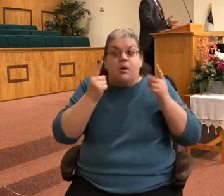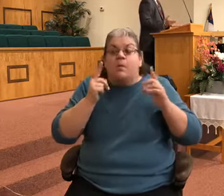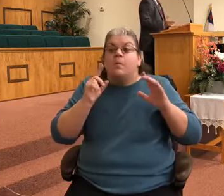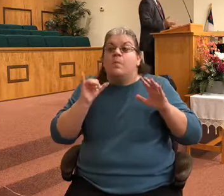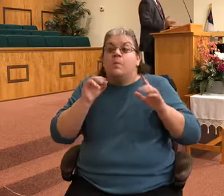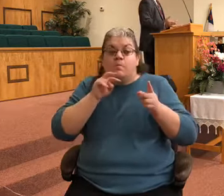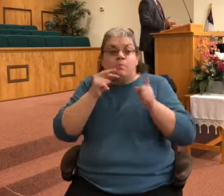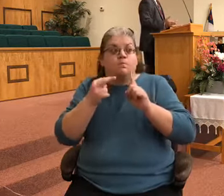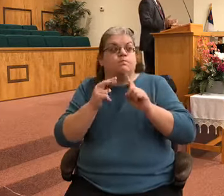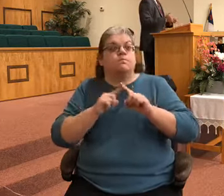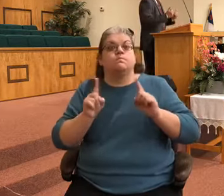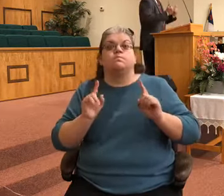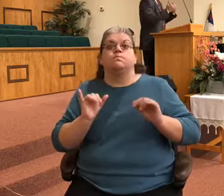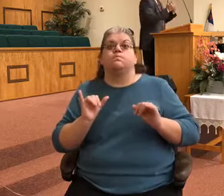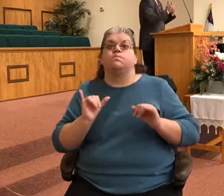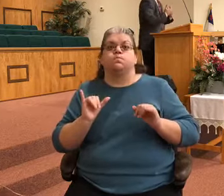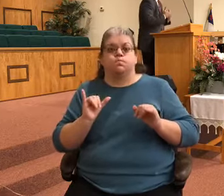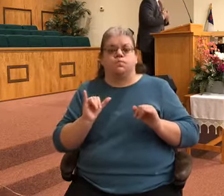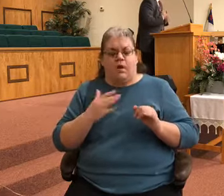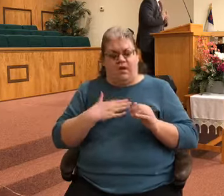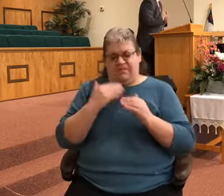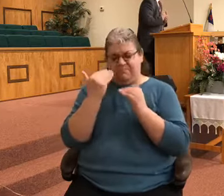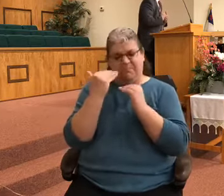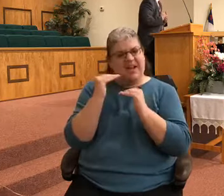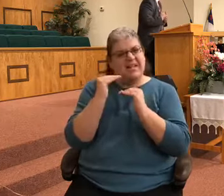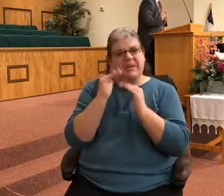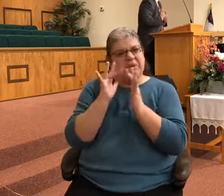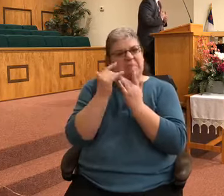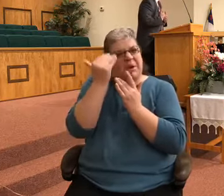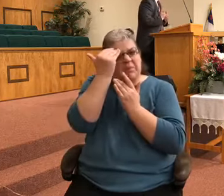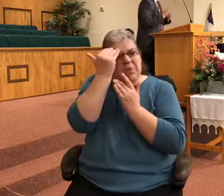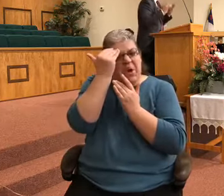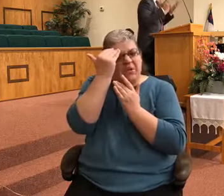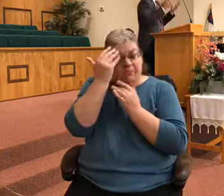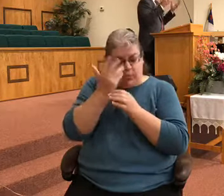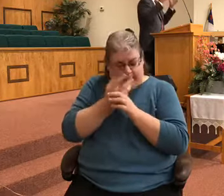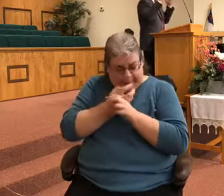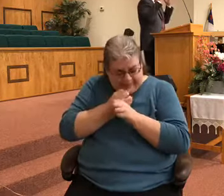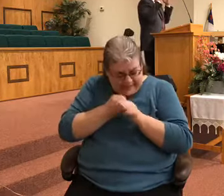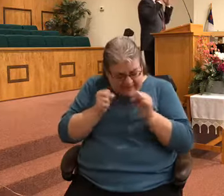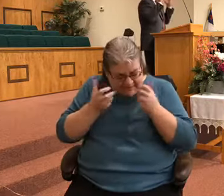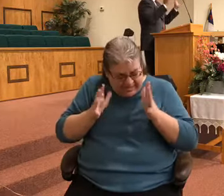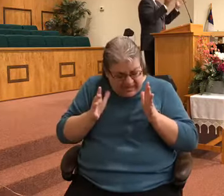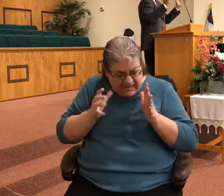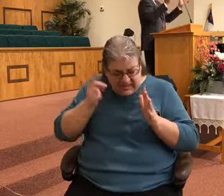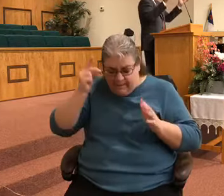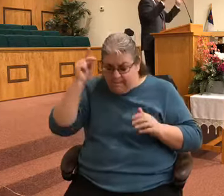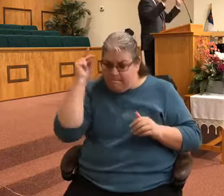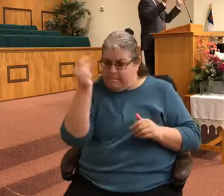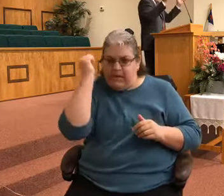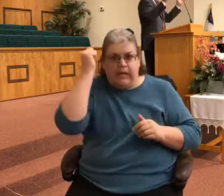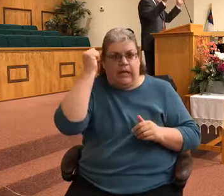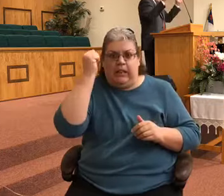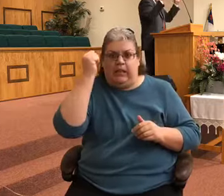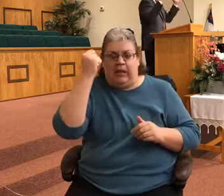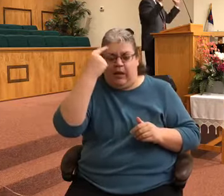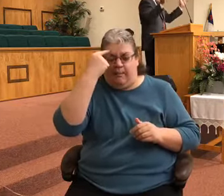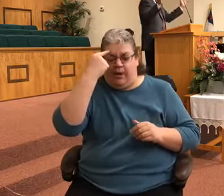Bible knowledge, when I received Christ as my Savior, immediately my mind lit up and thought, that is the most